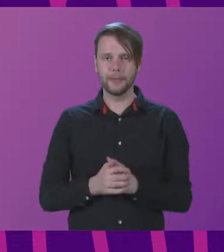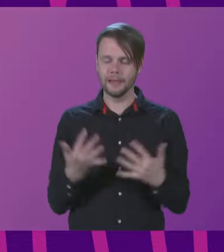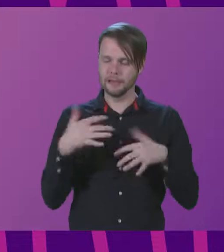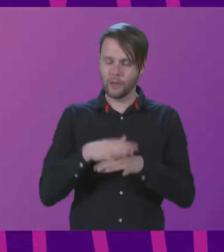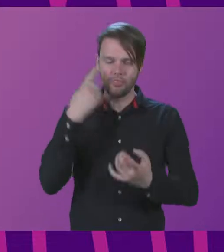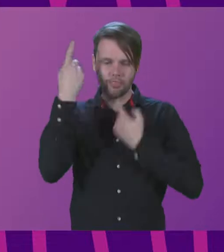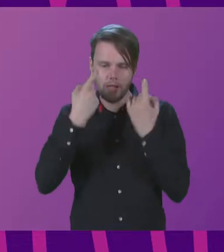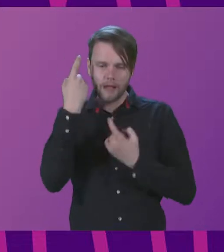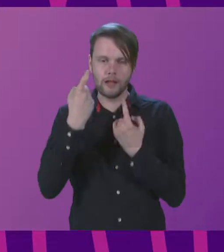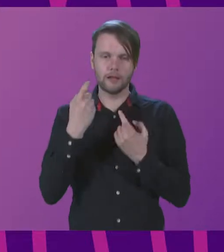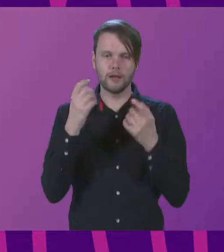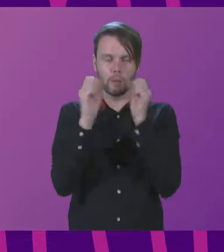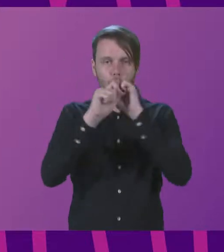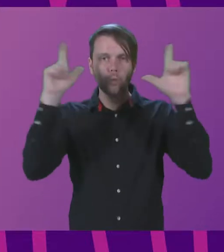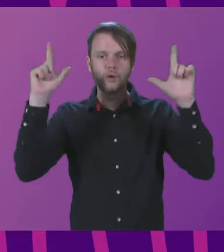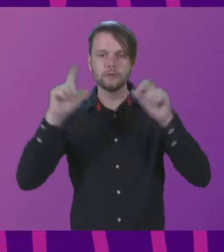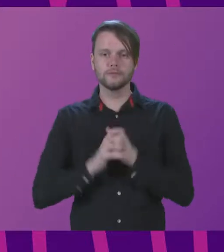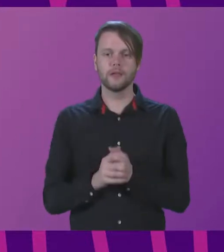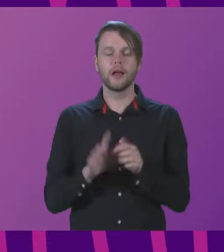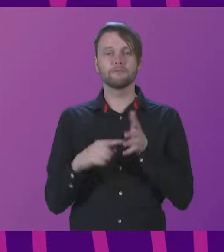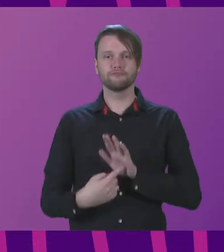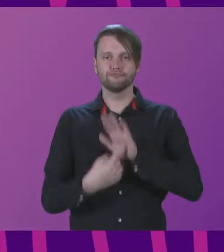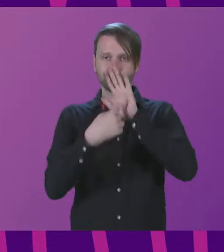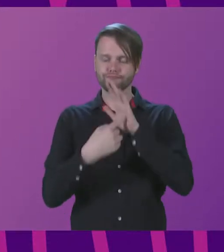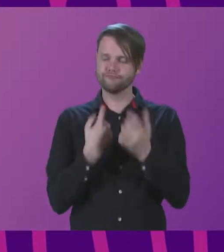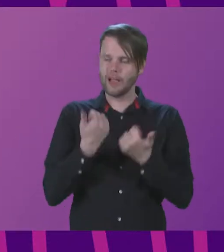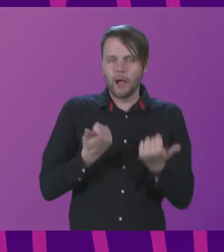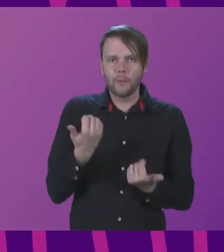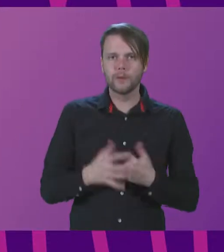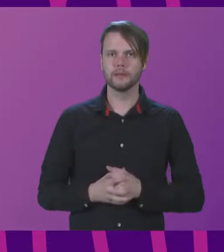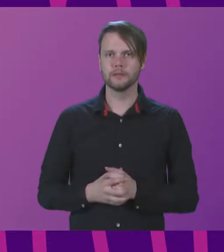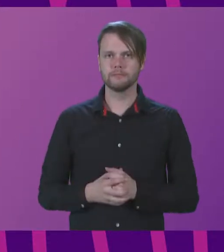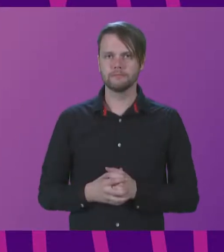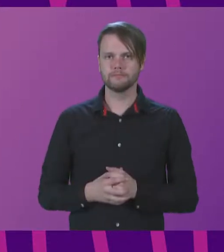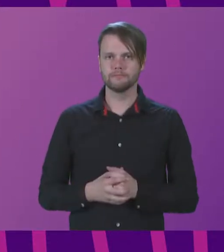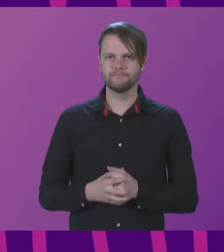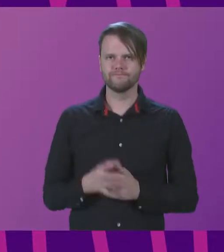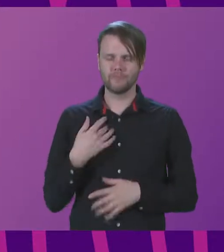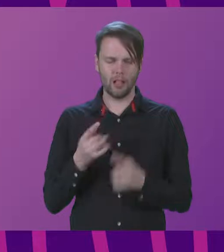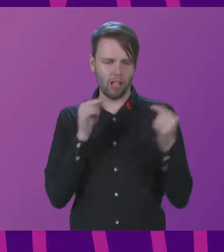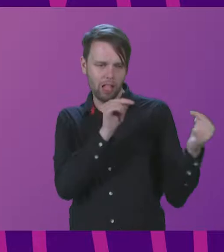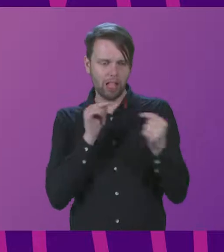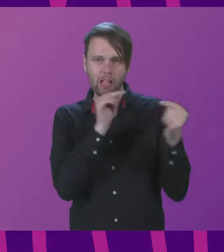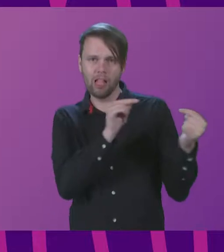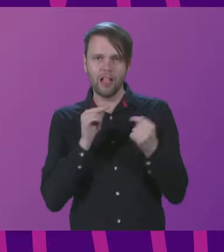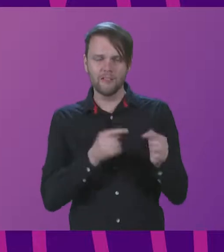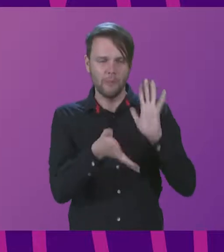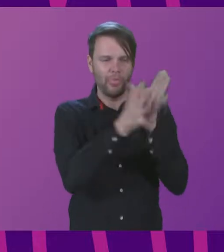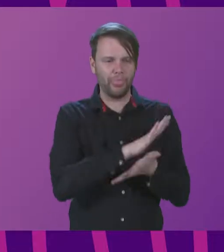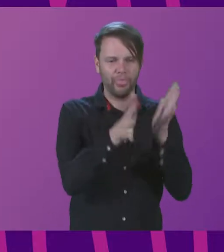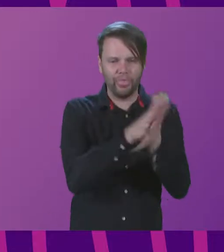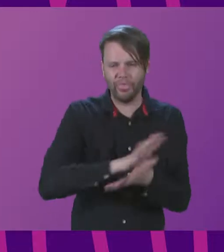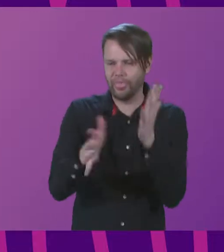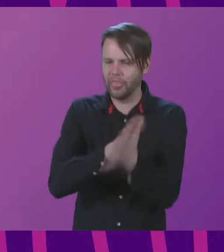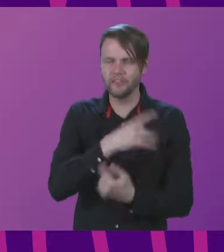our thinking, our conscience and our prioritisation? How do we fight against the destructive ignorance of each other